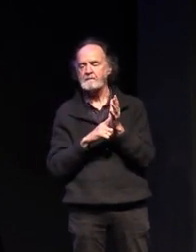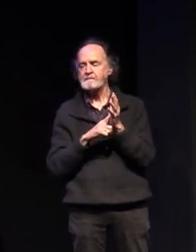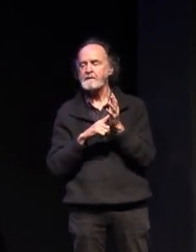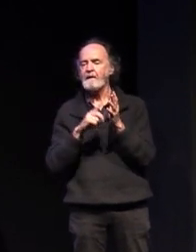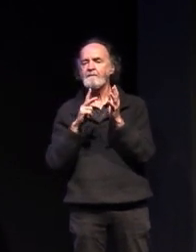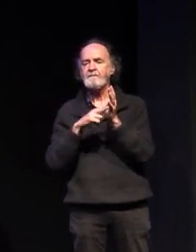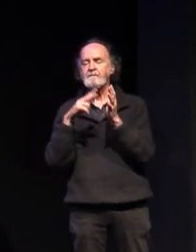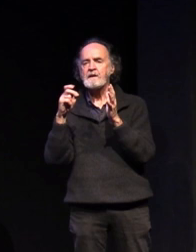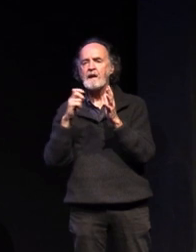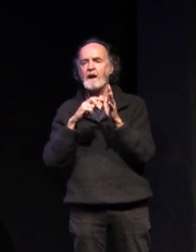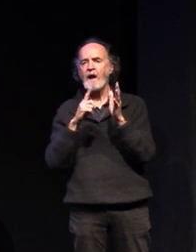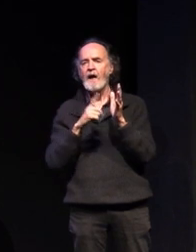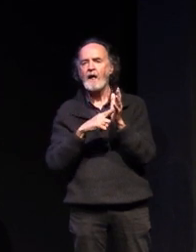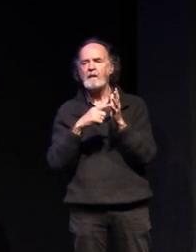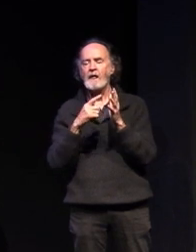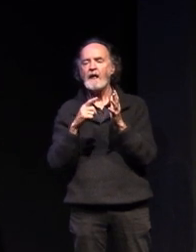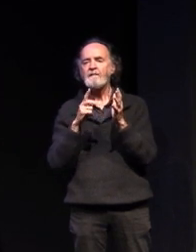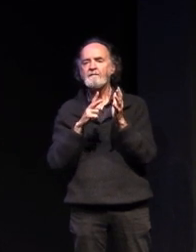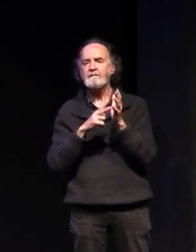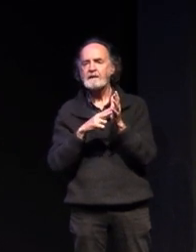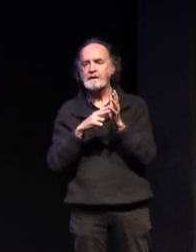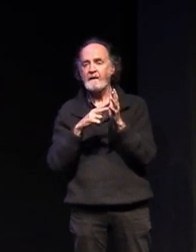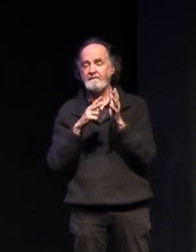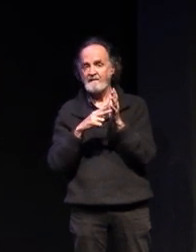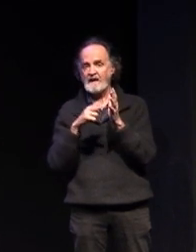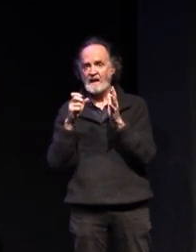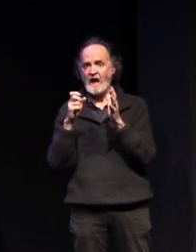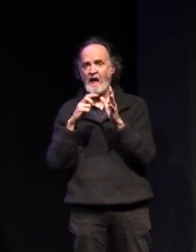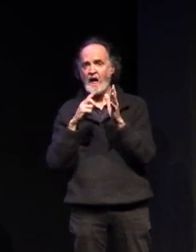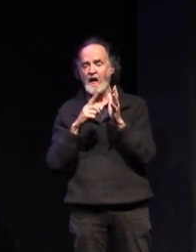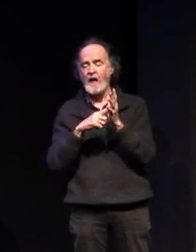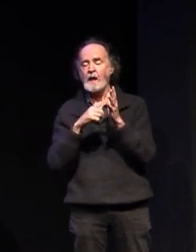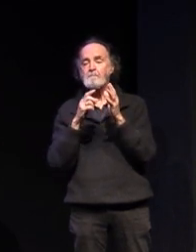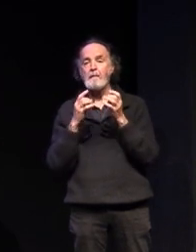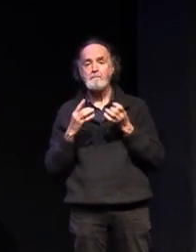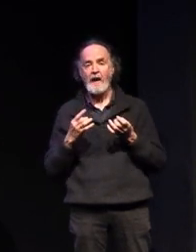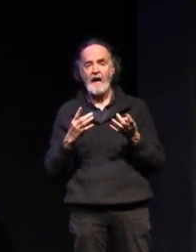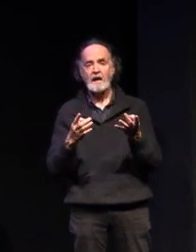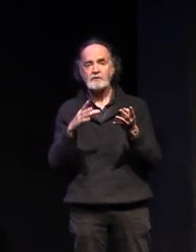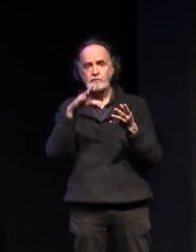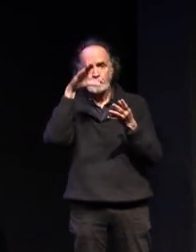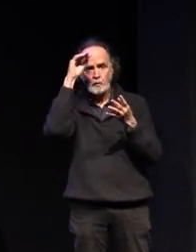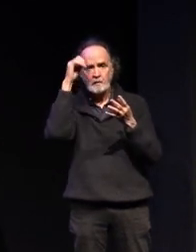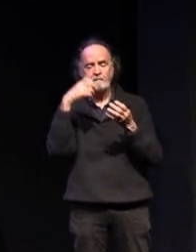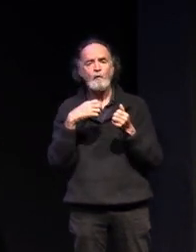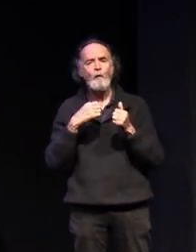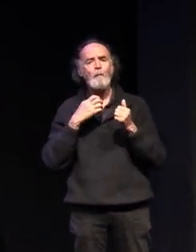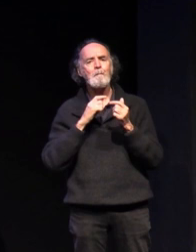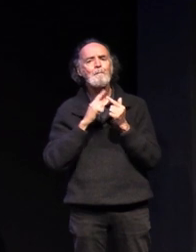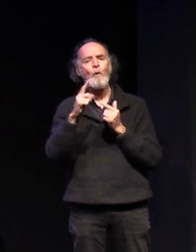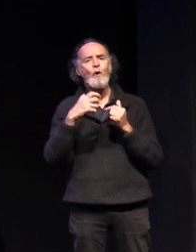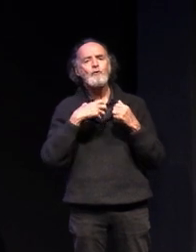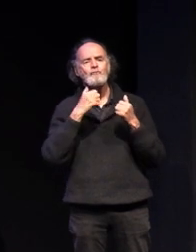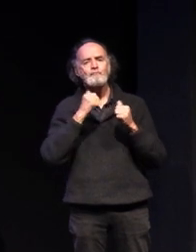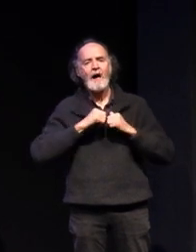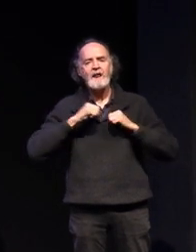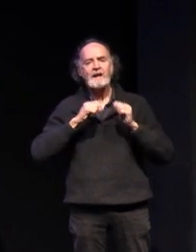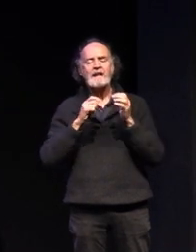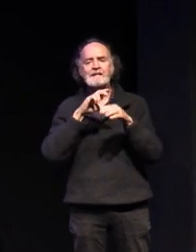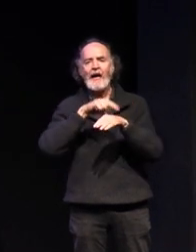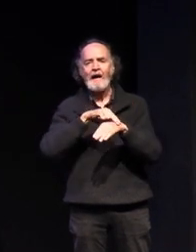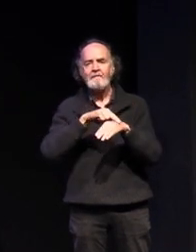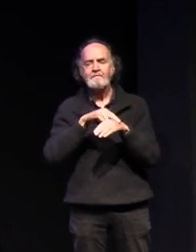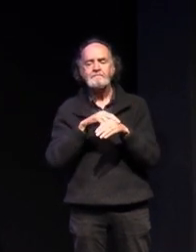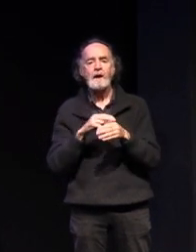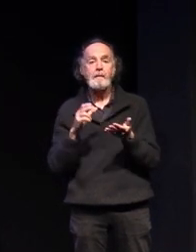vcal and the victorian certificate of applied learning is preparing students for further training at tafe apprenticeships traineeships